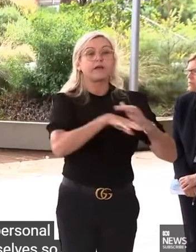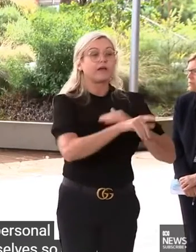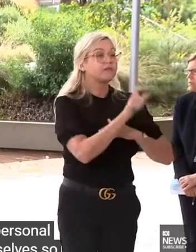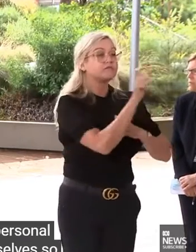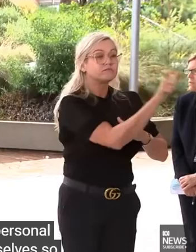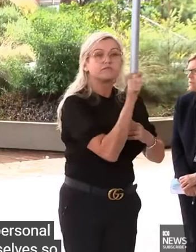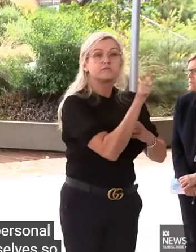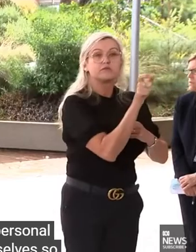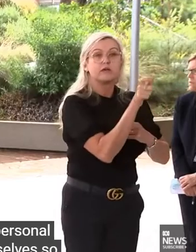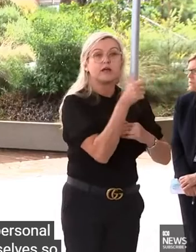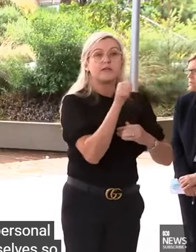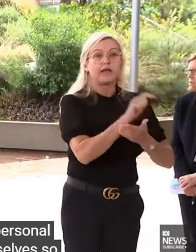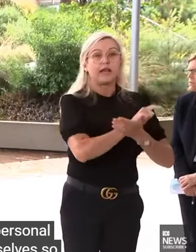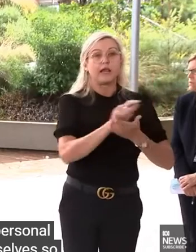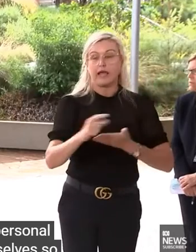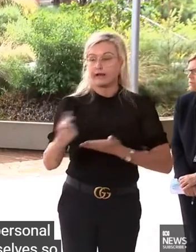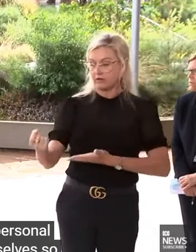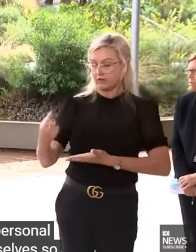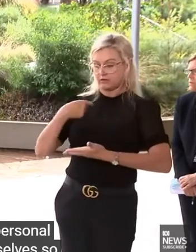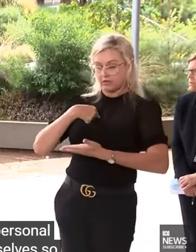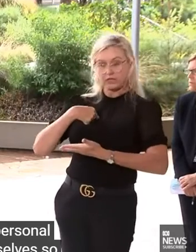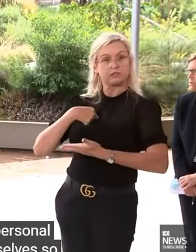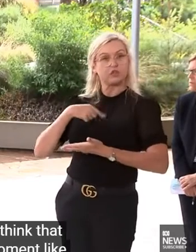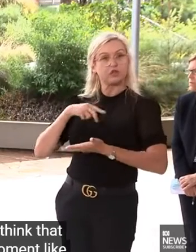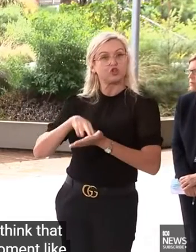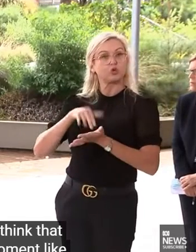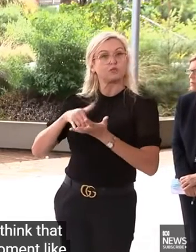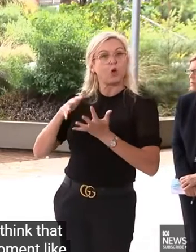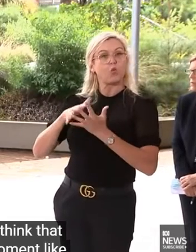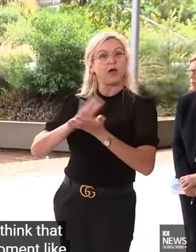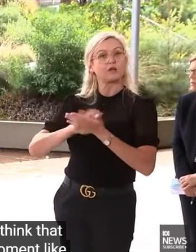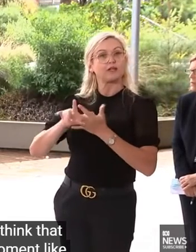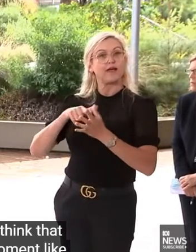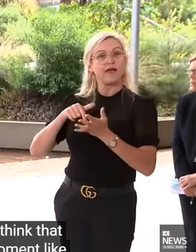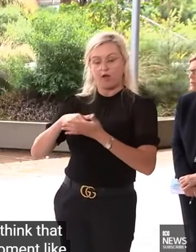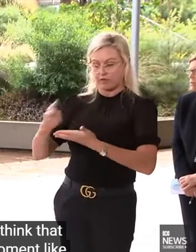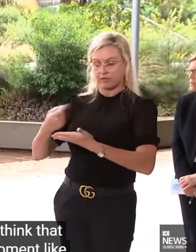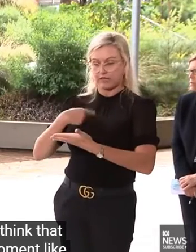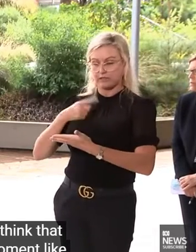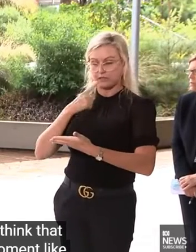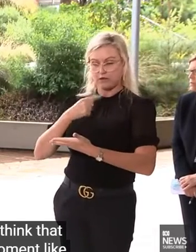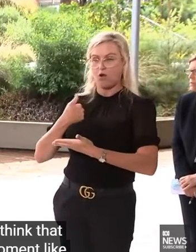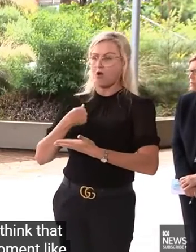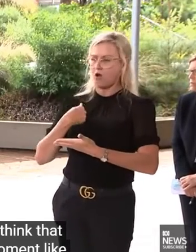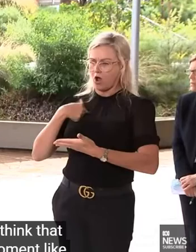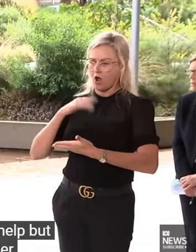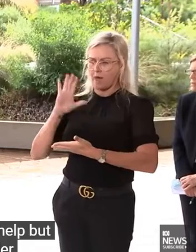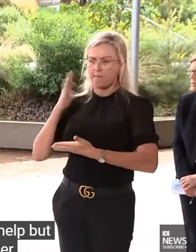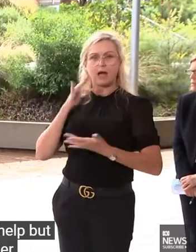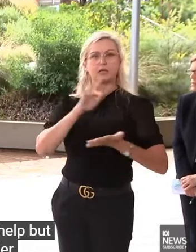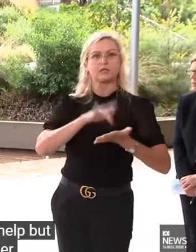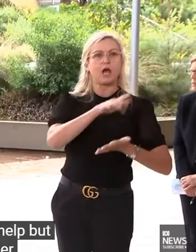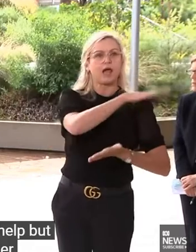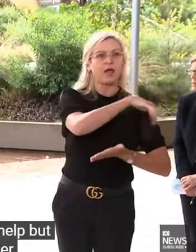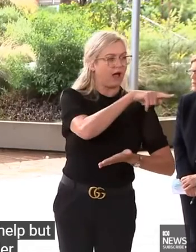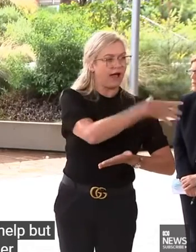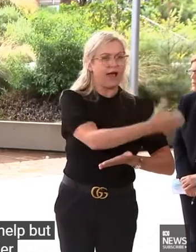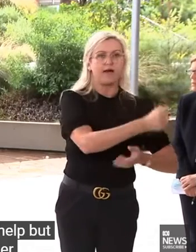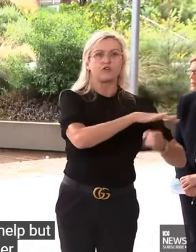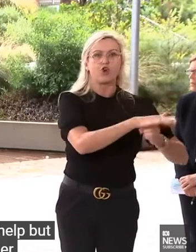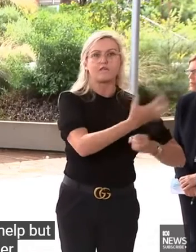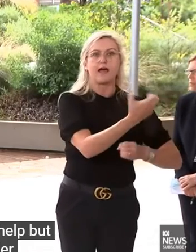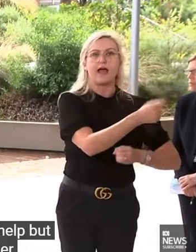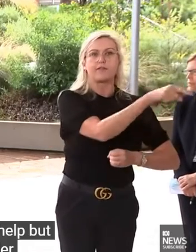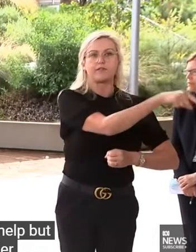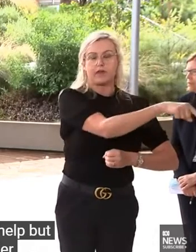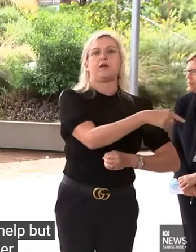go both ways at the moment, like everything else in health. But constantly under discussion is what I would say. I'm not rushing